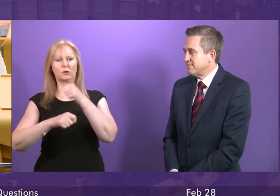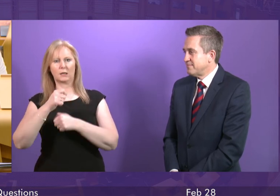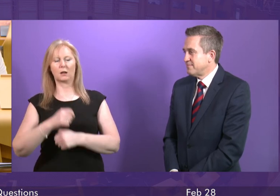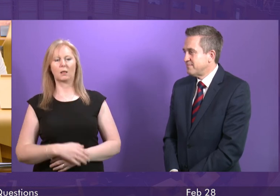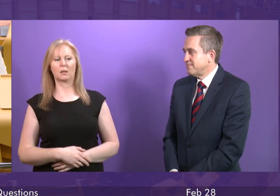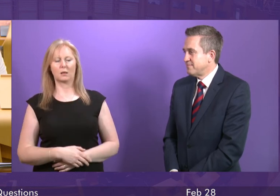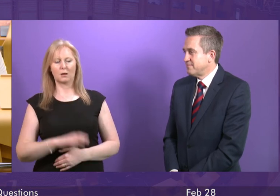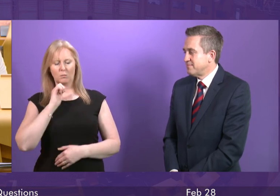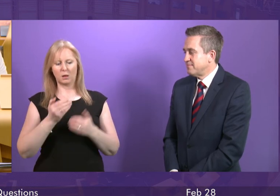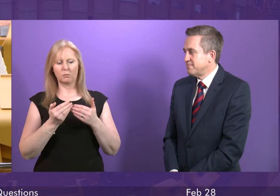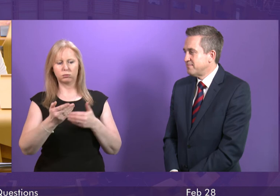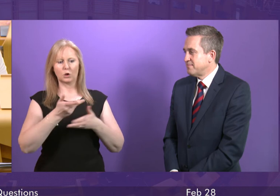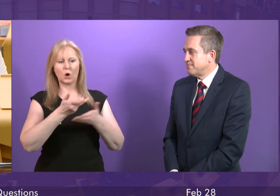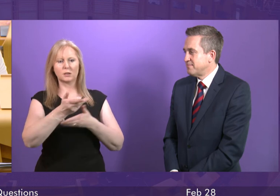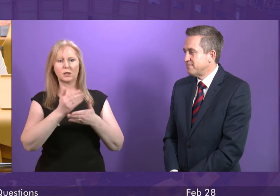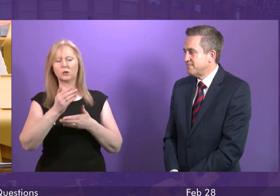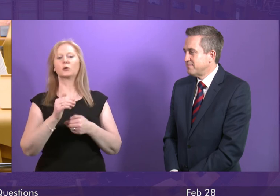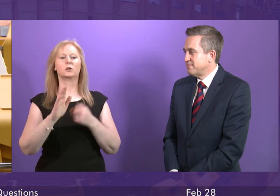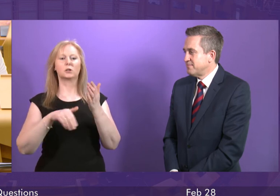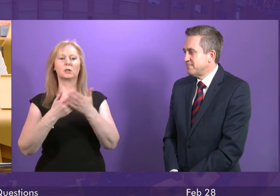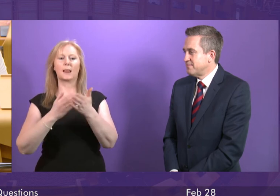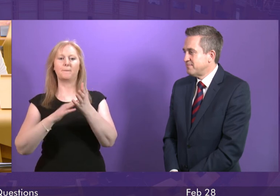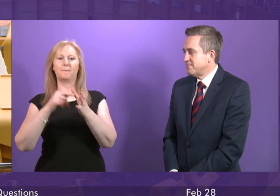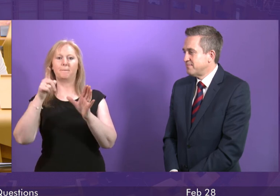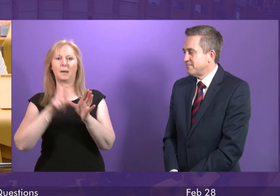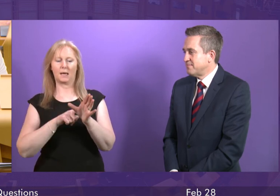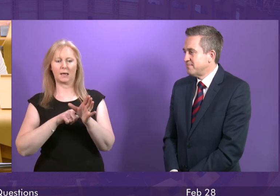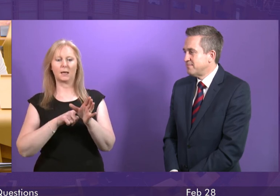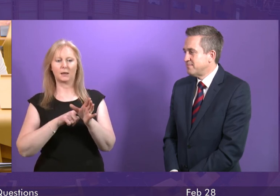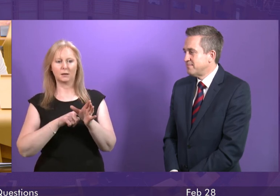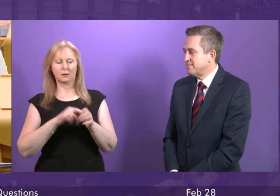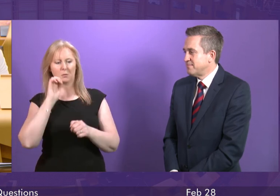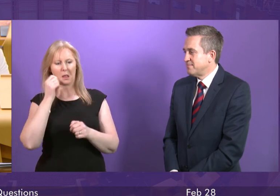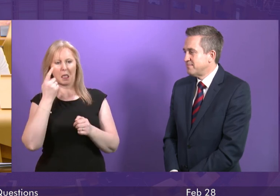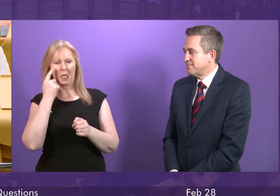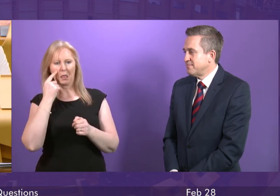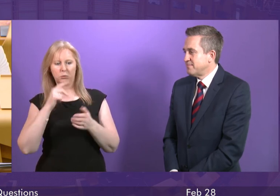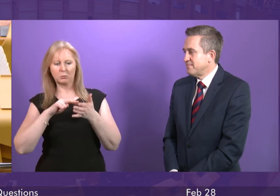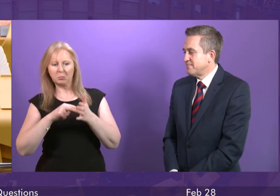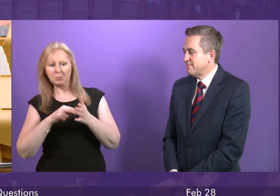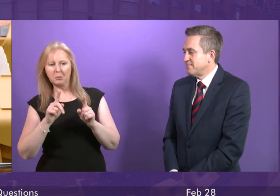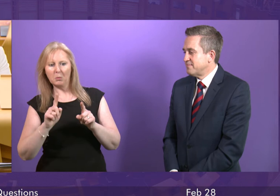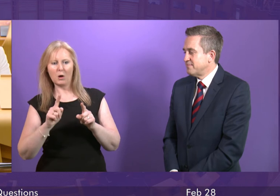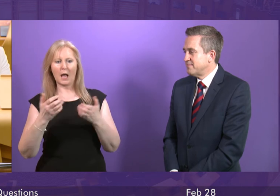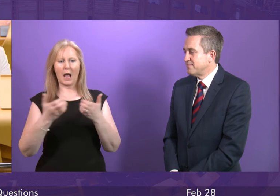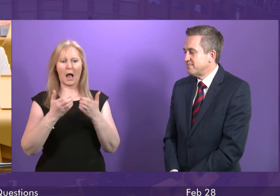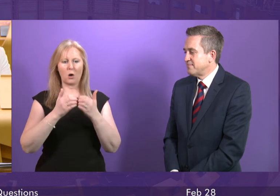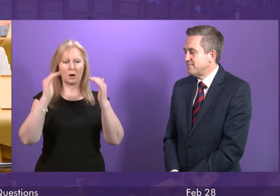13th of May. In the meantime, we will continue to explore how any new arrangements might best be given effect, including how they align with our plans to